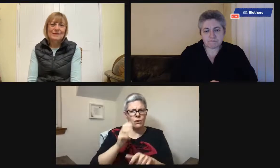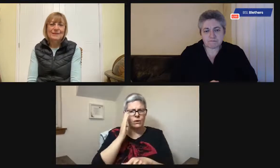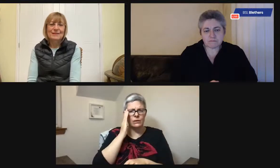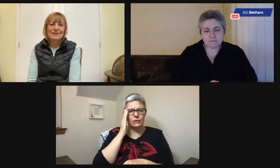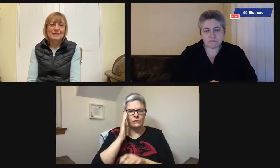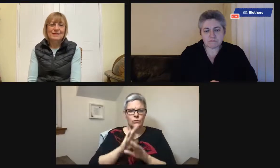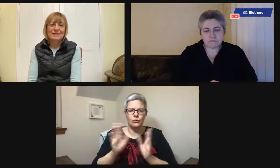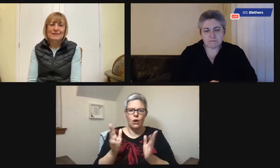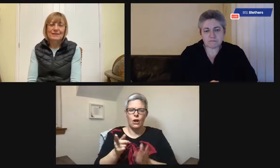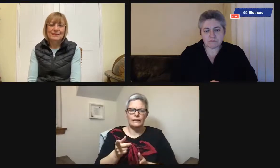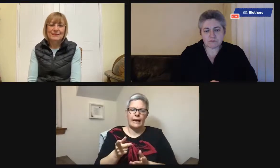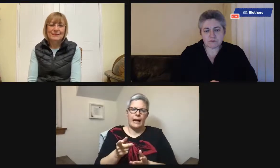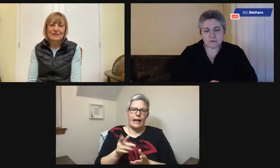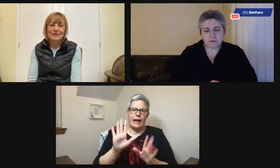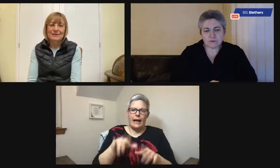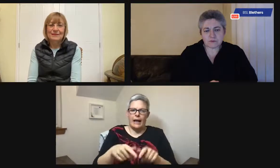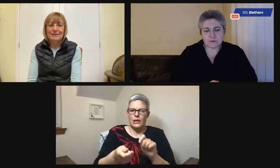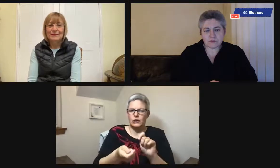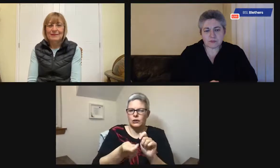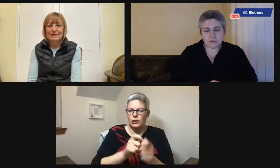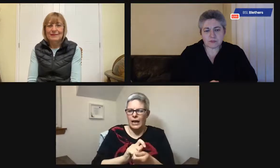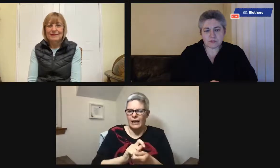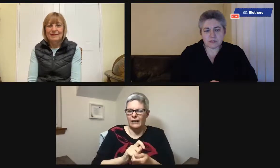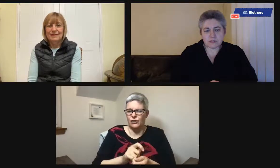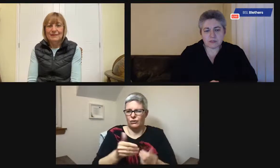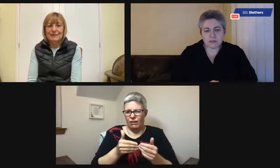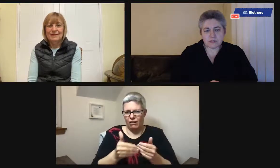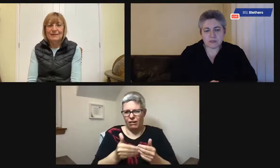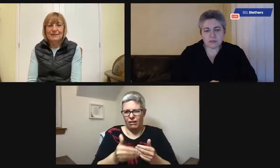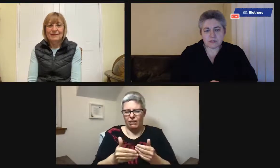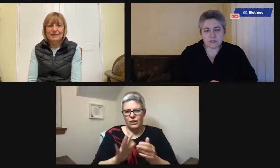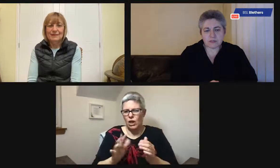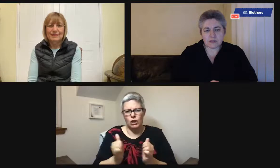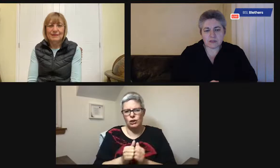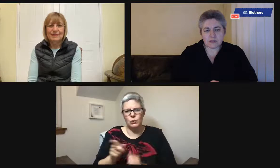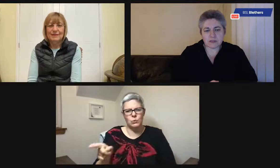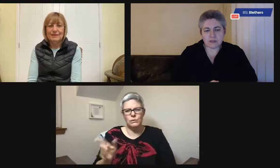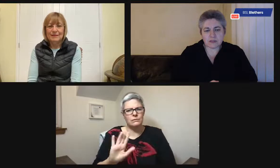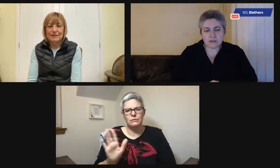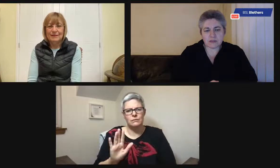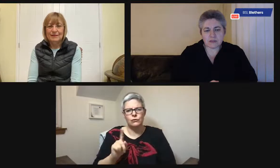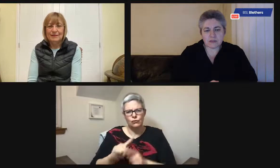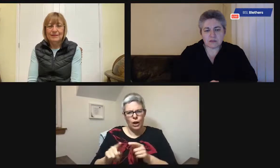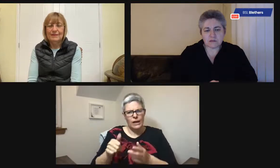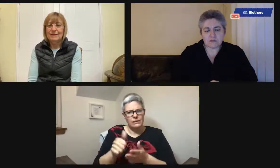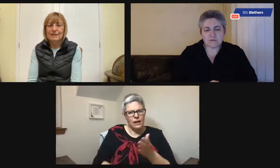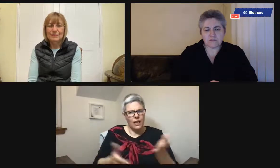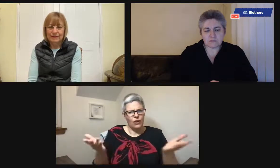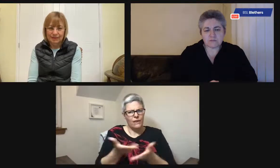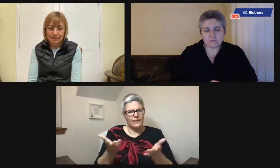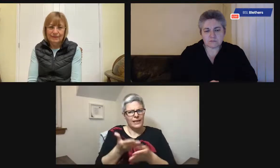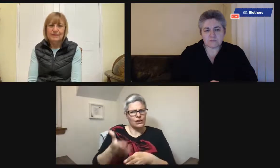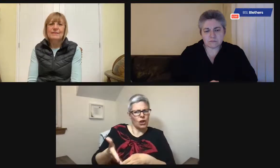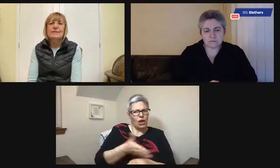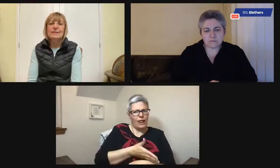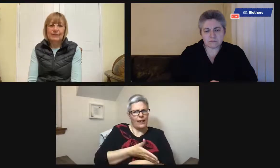needs. Think about everything you can do to try and make them carry on. Try not to change